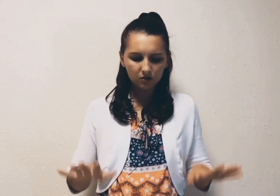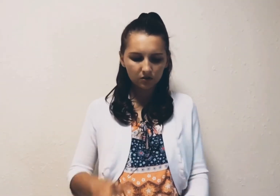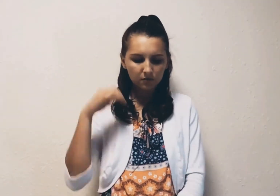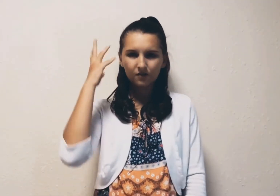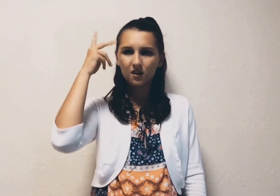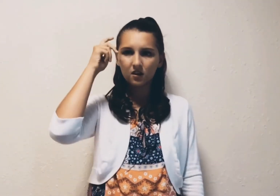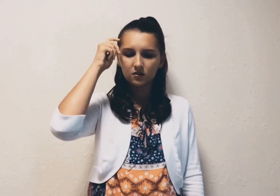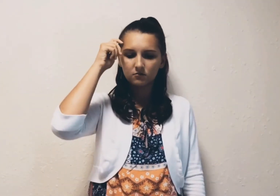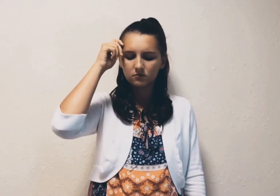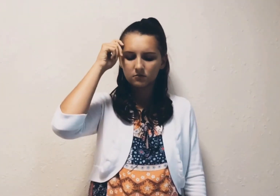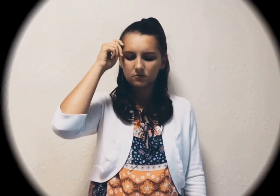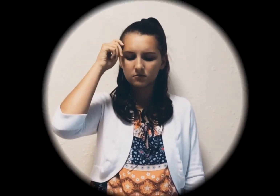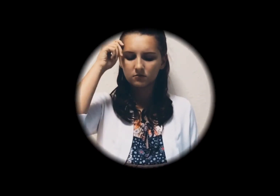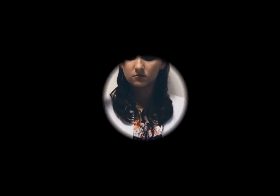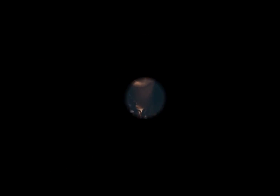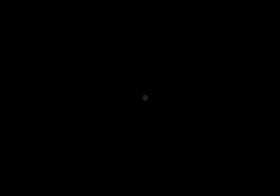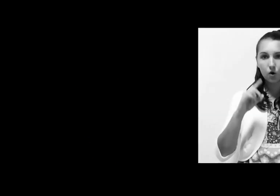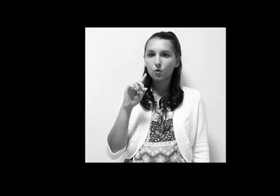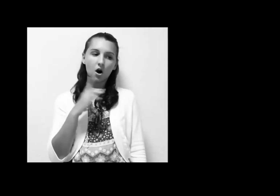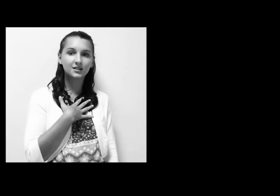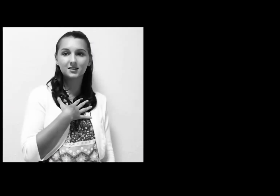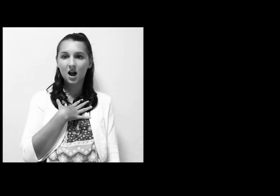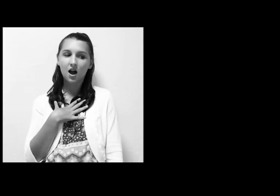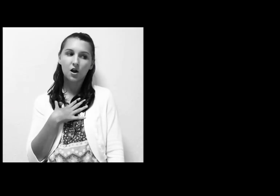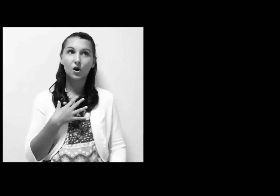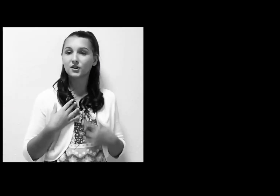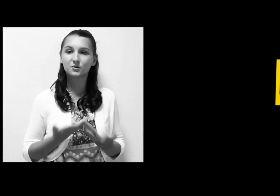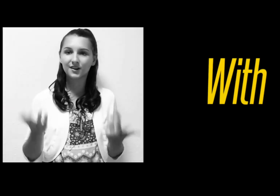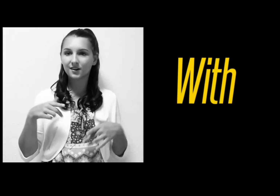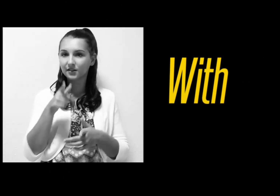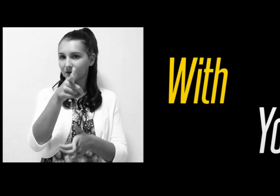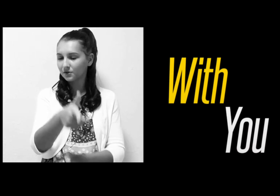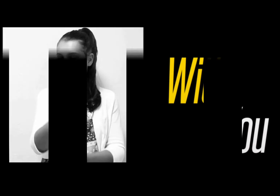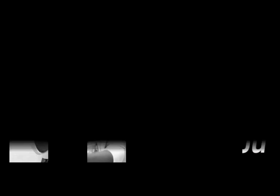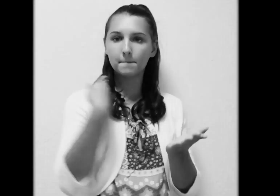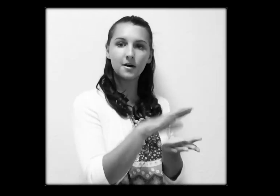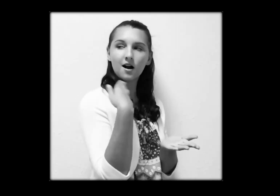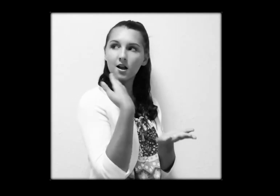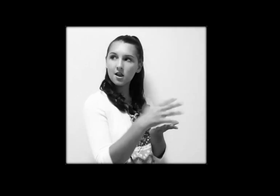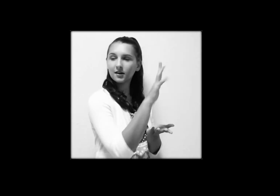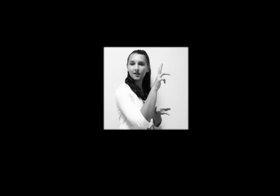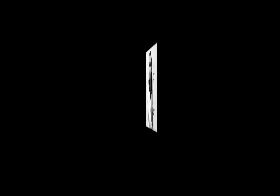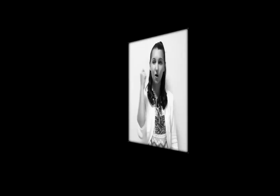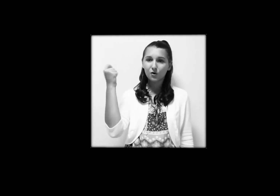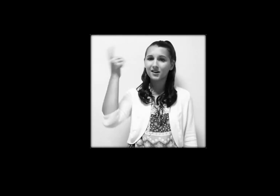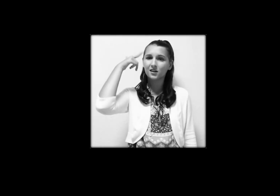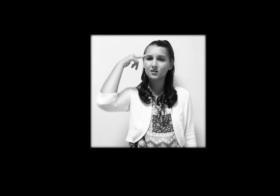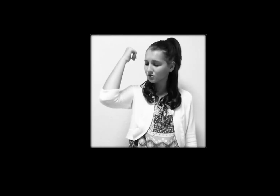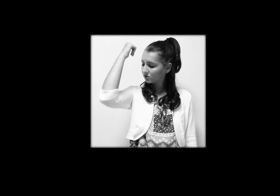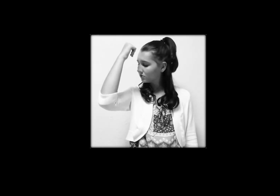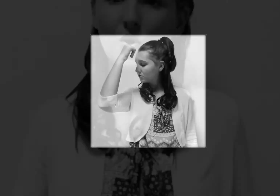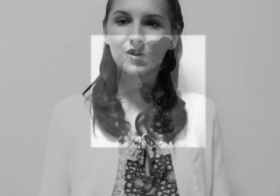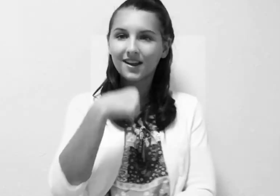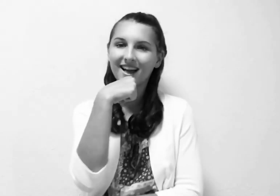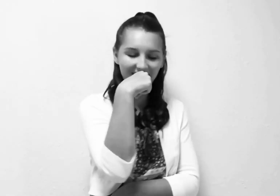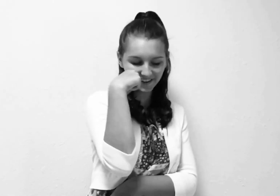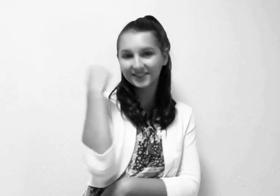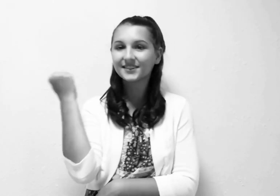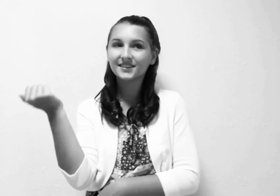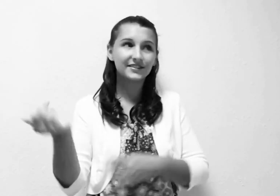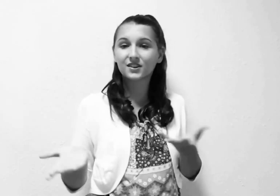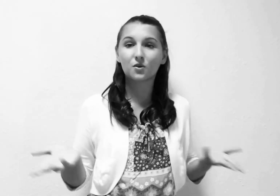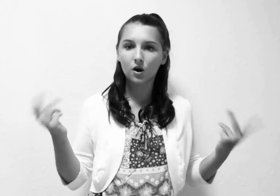Surrounded by fame Once I was with you, no money, no issue We